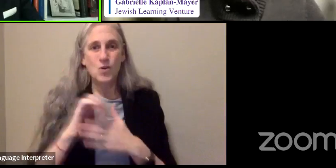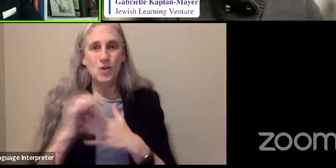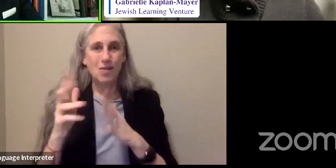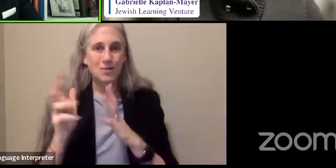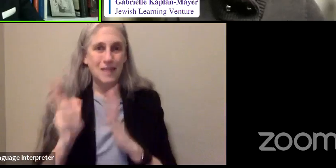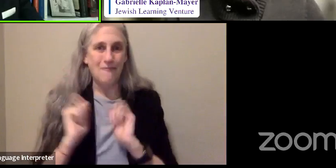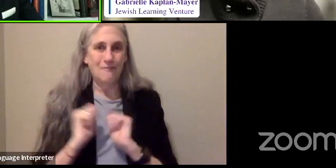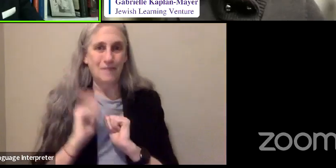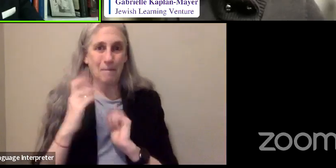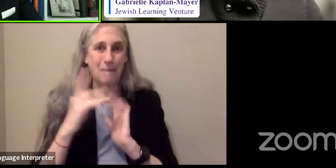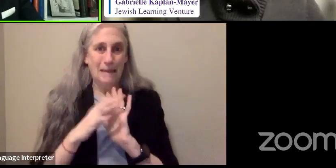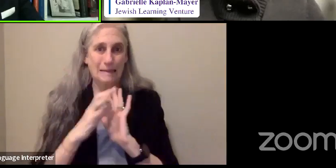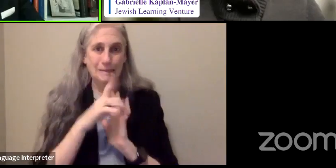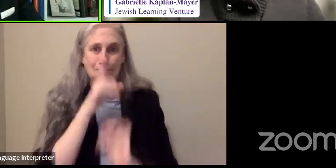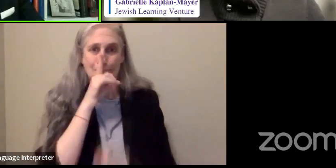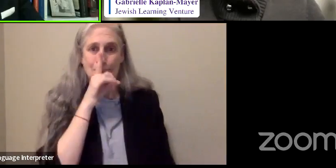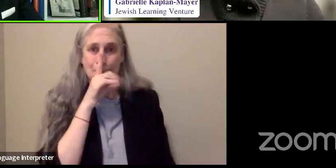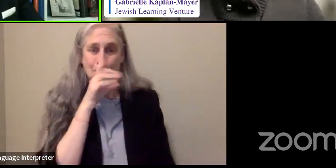banking account.